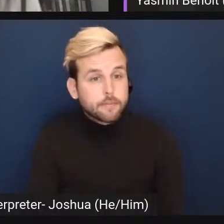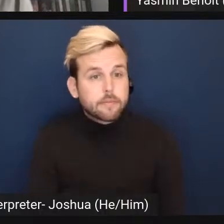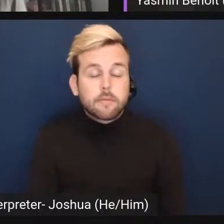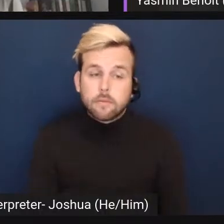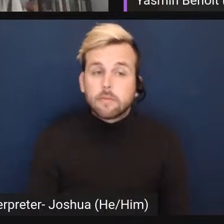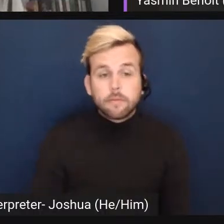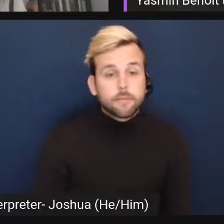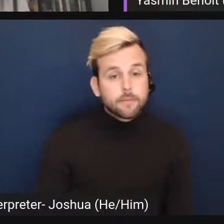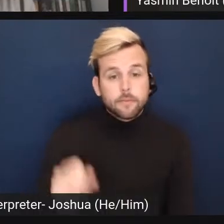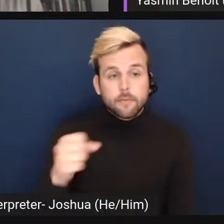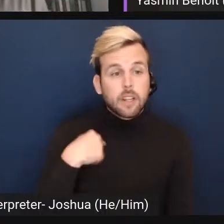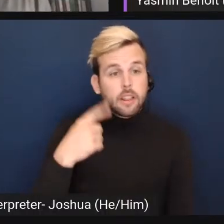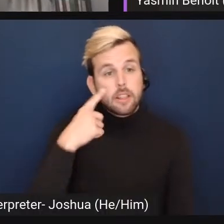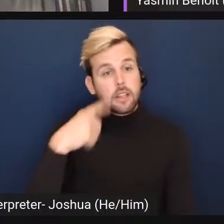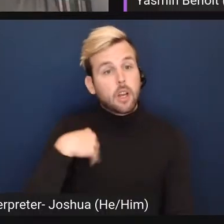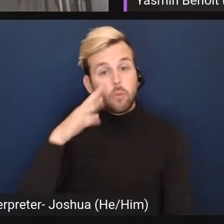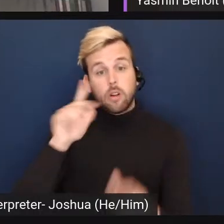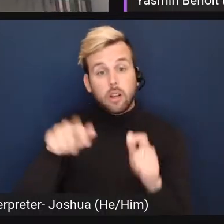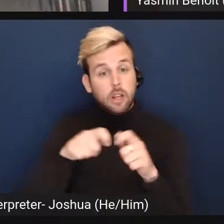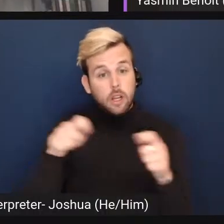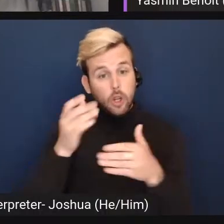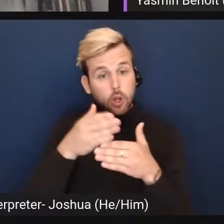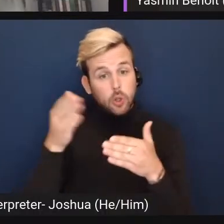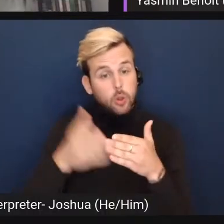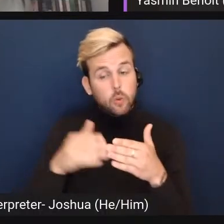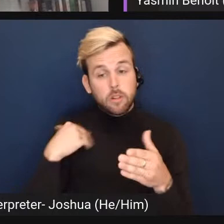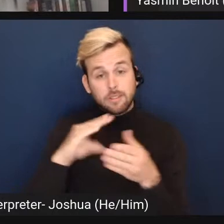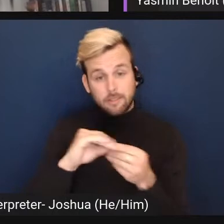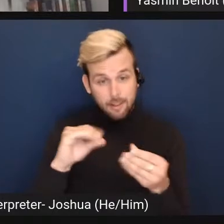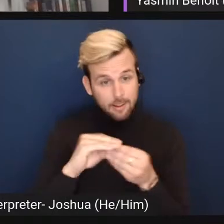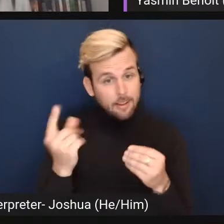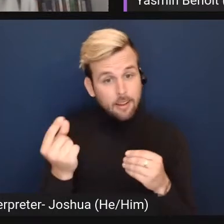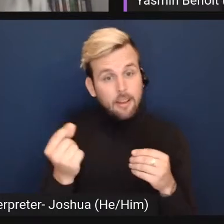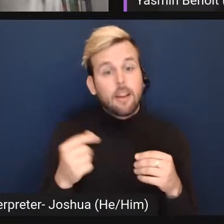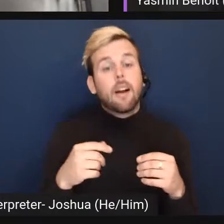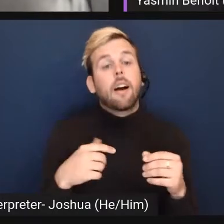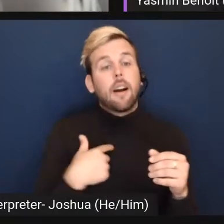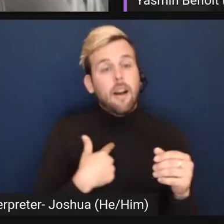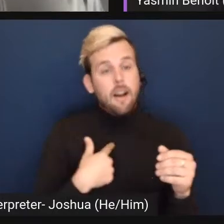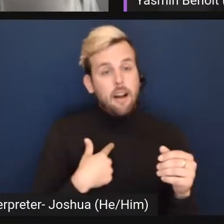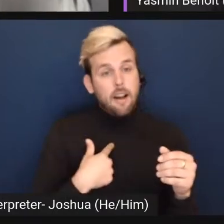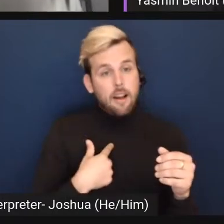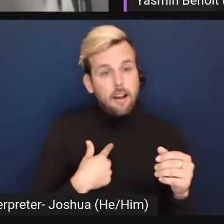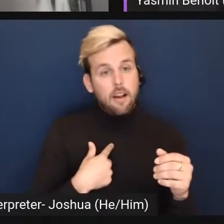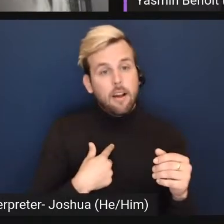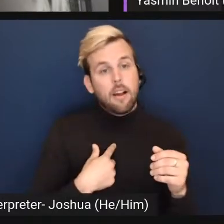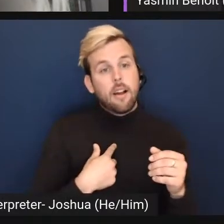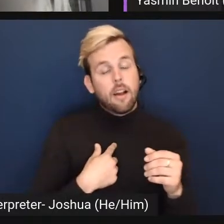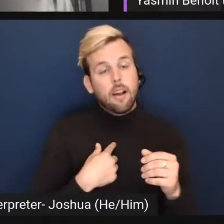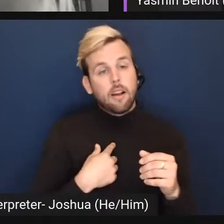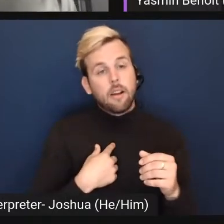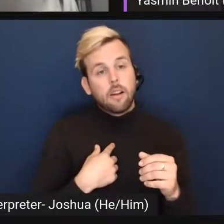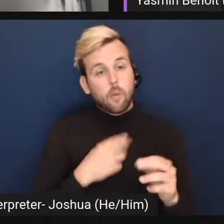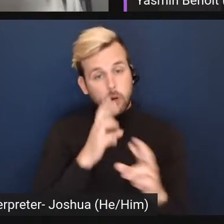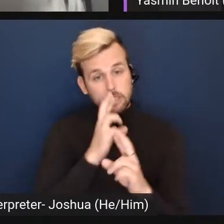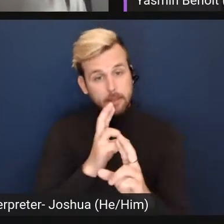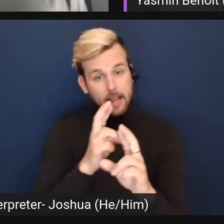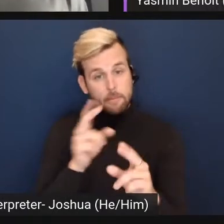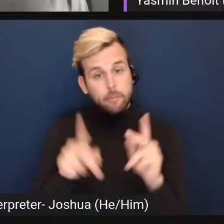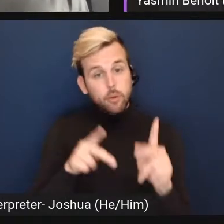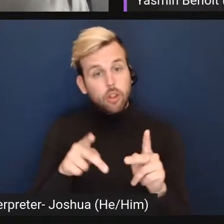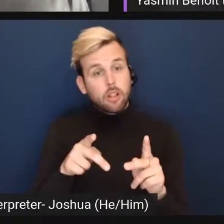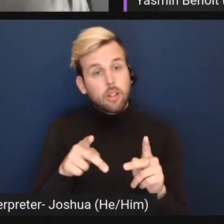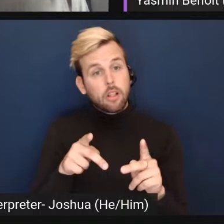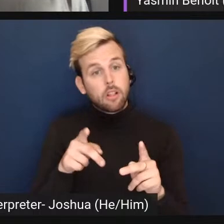Yeah, and I think I'll just conclude by saying, like, um, I respect the people who are